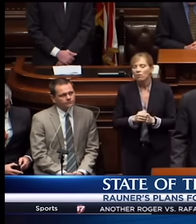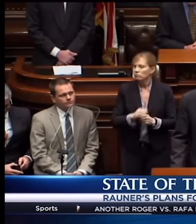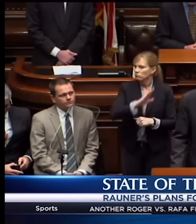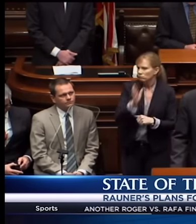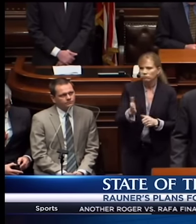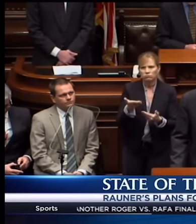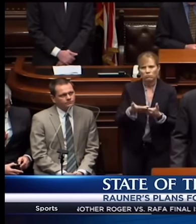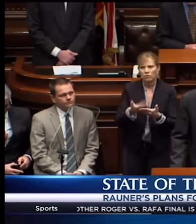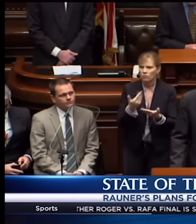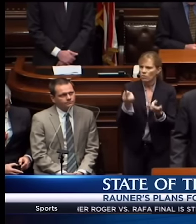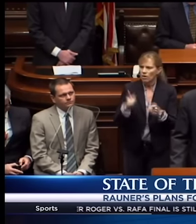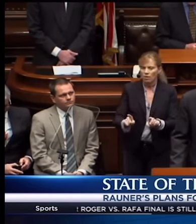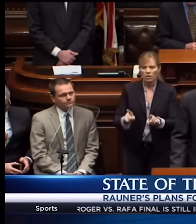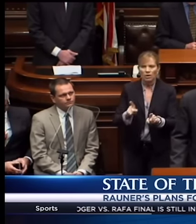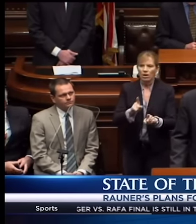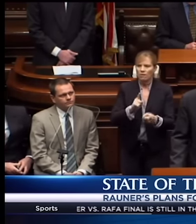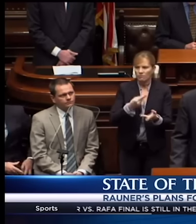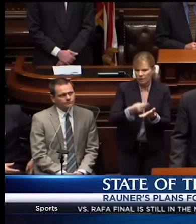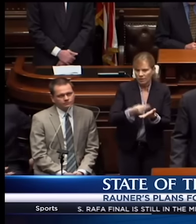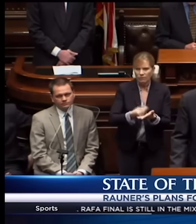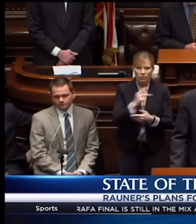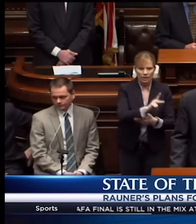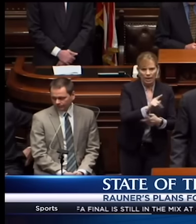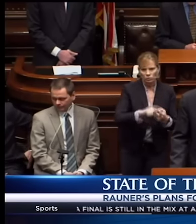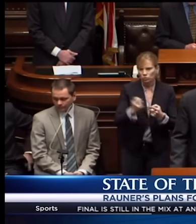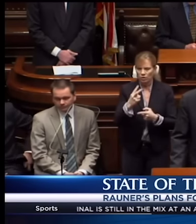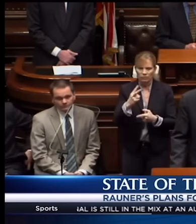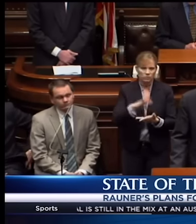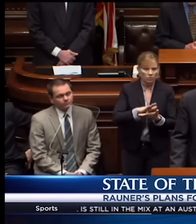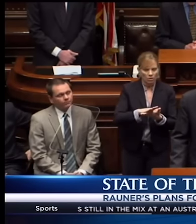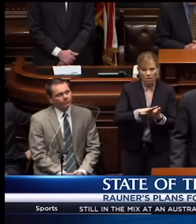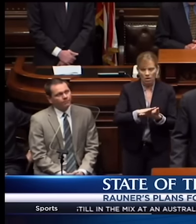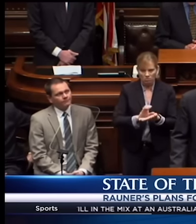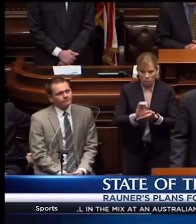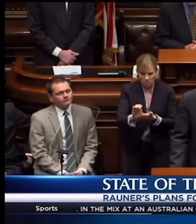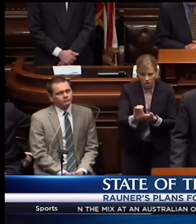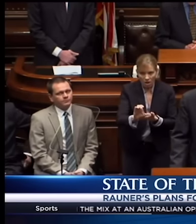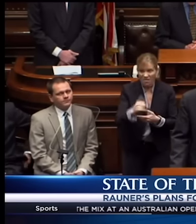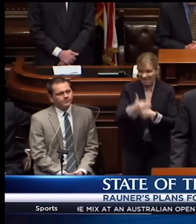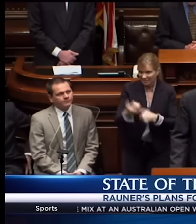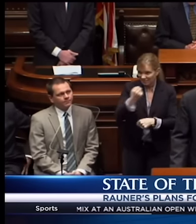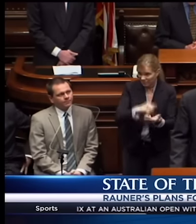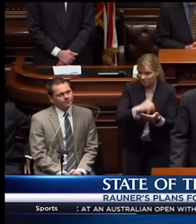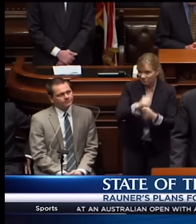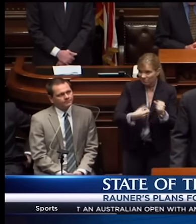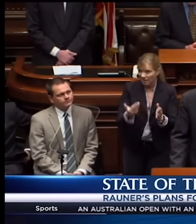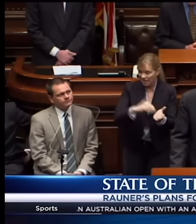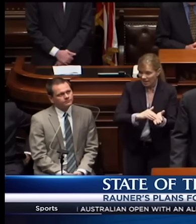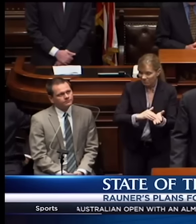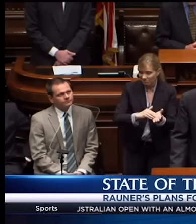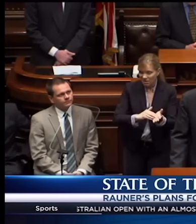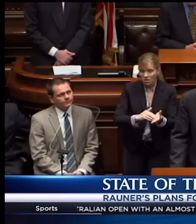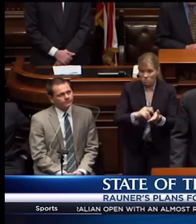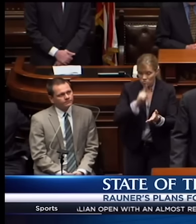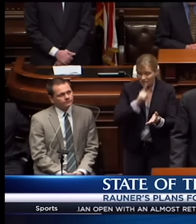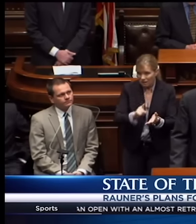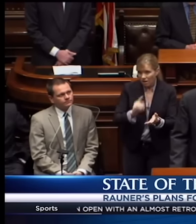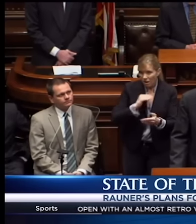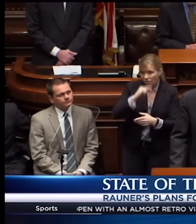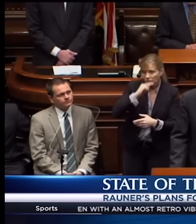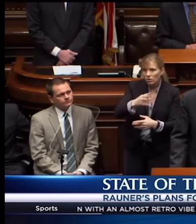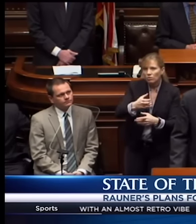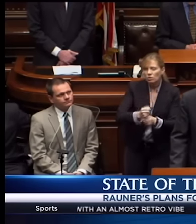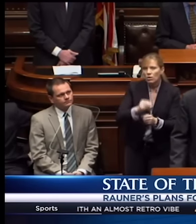unprecedented funding for our K-12 schools. And the next year we came back and did it again. In all, our kids are